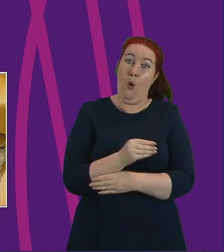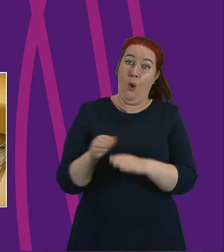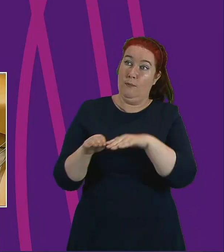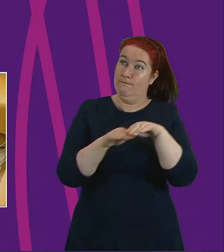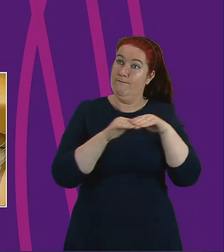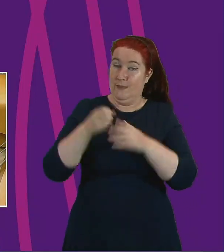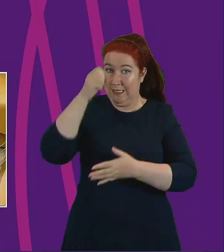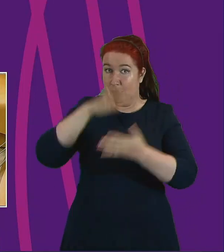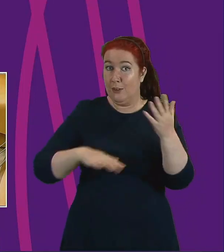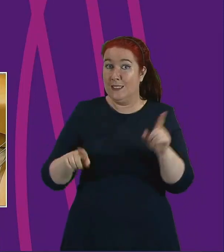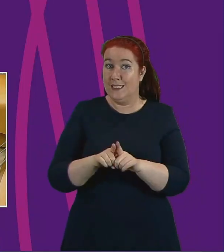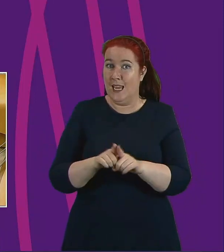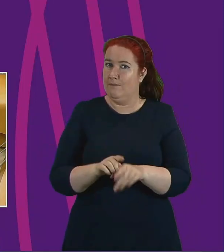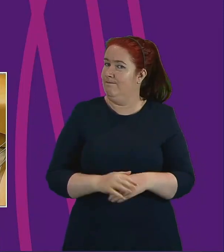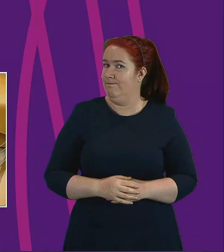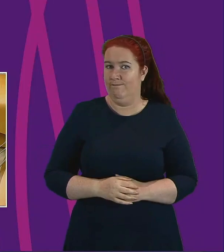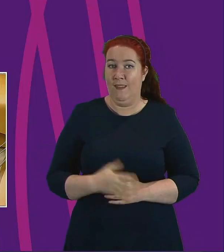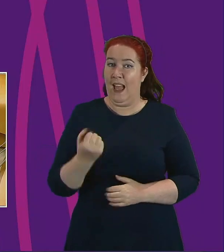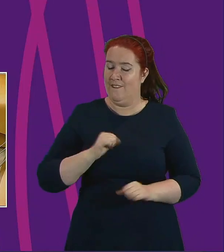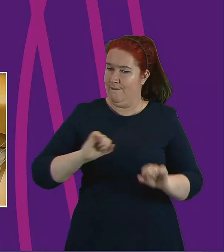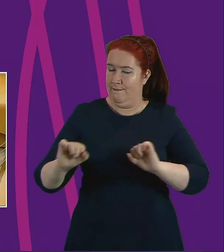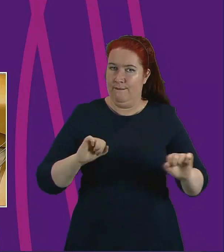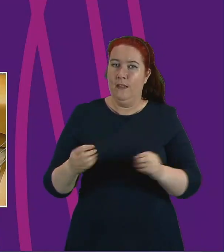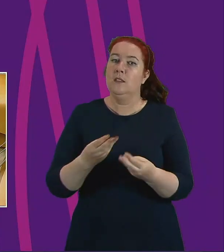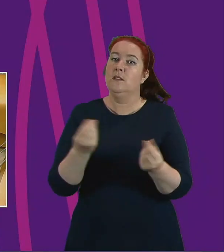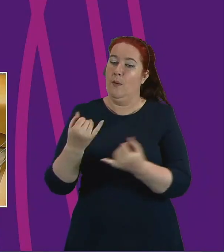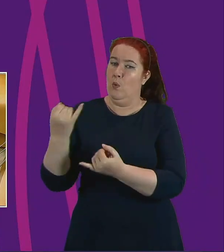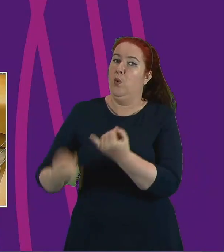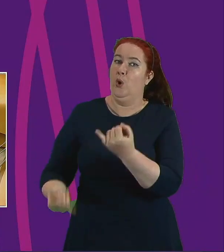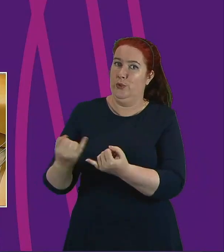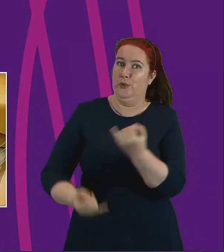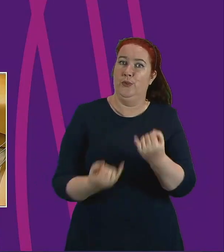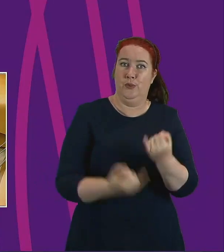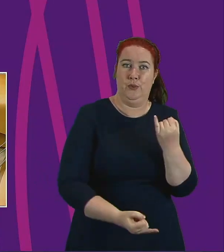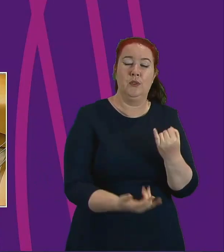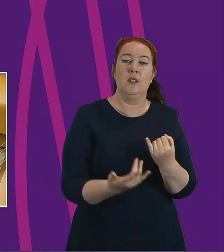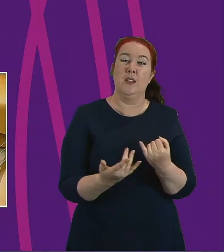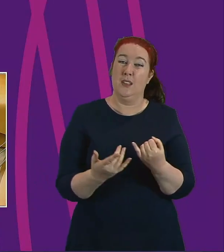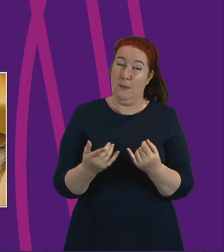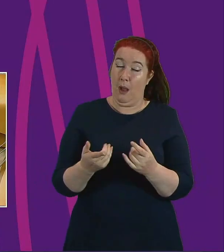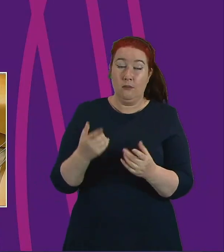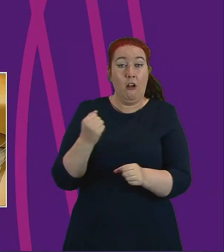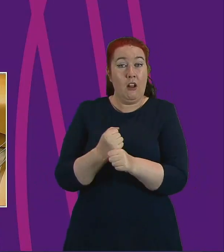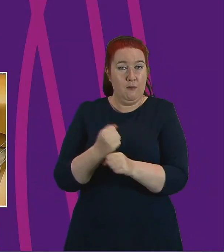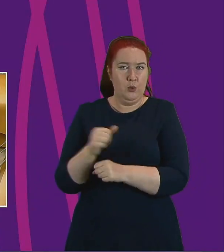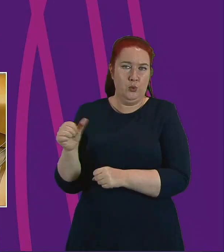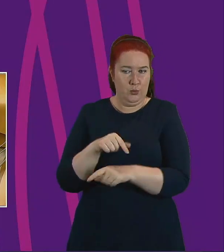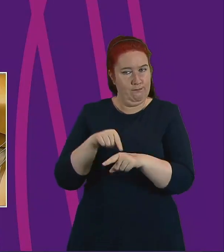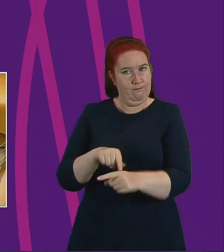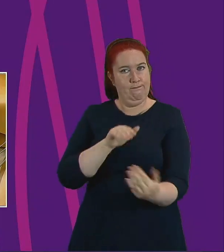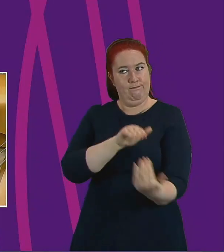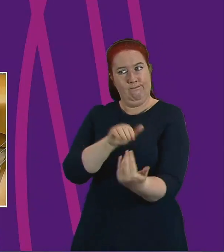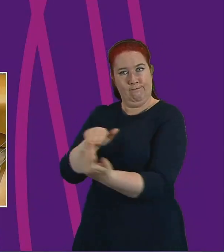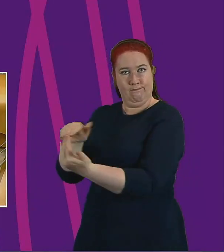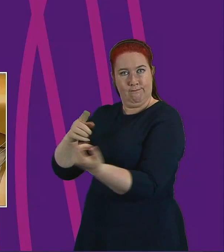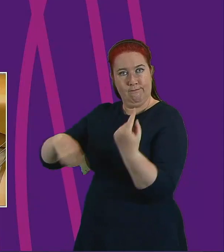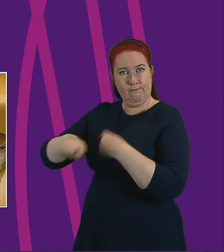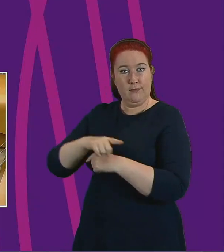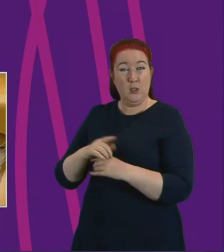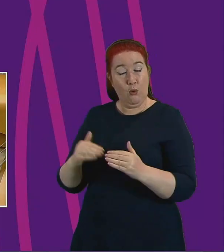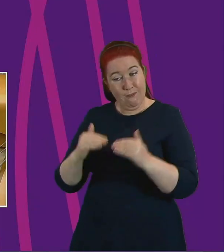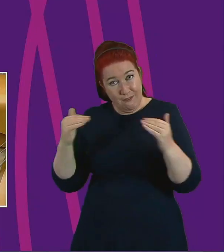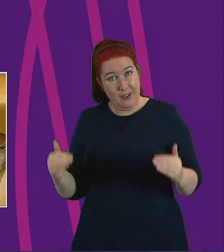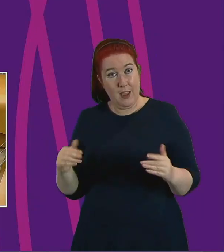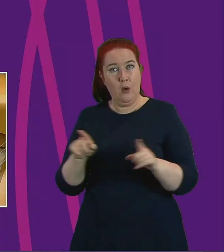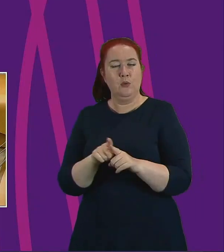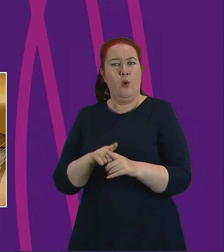Government responses should reflect that in making decisions. Fairness and quality of life for all our citizens must not only be considered but